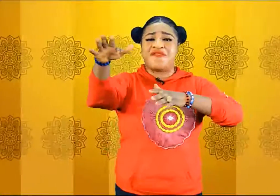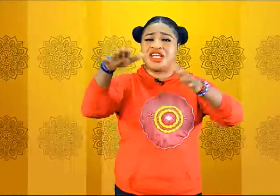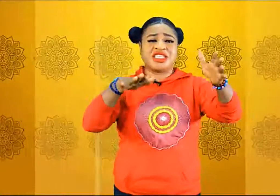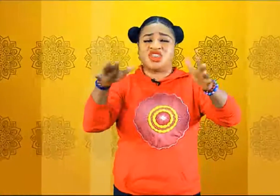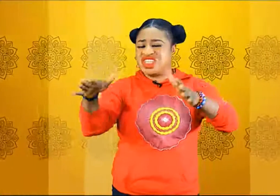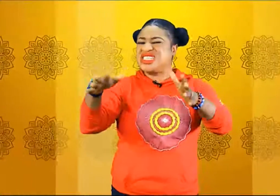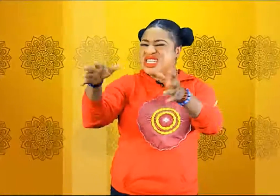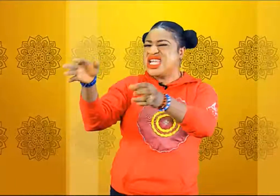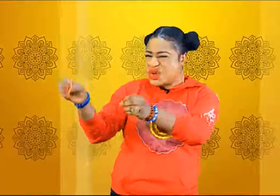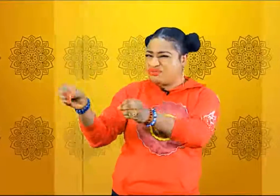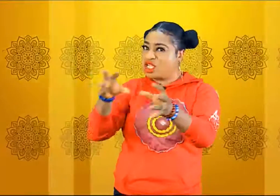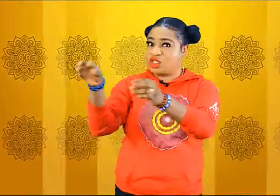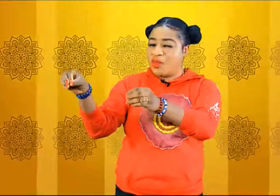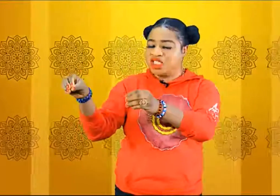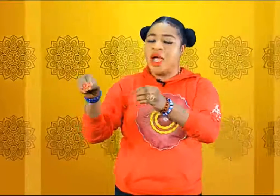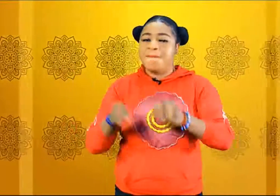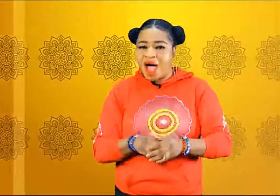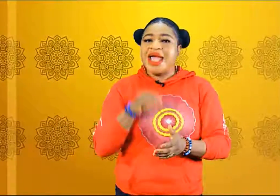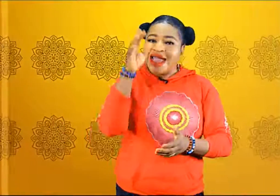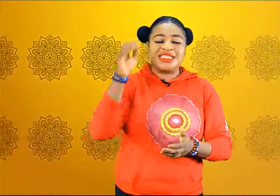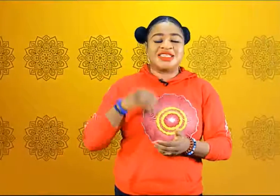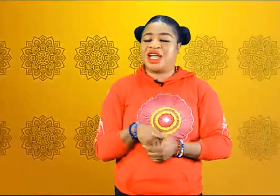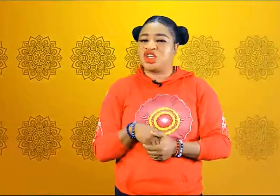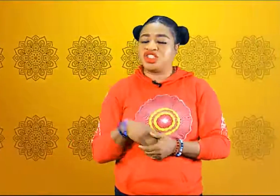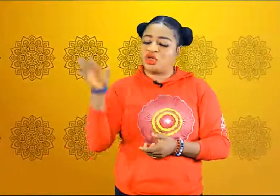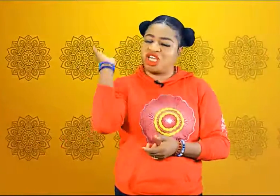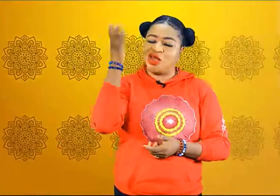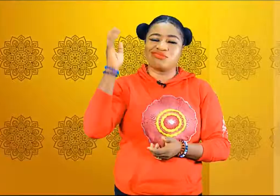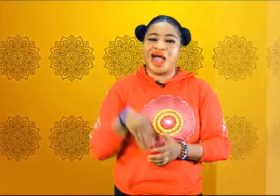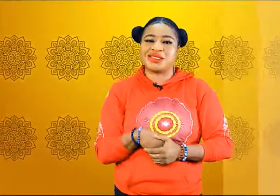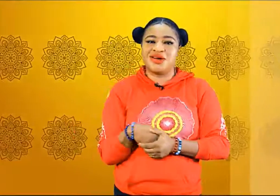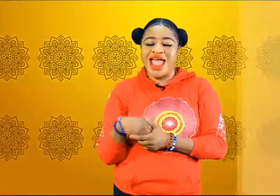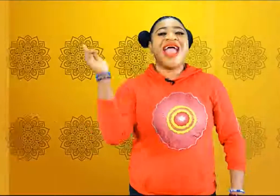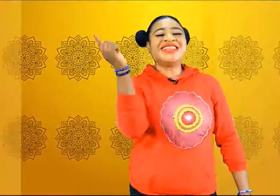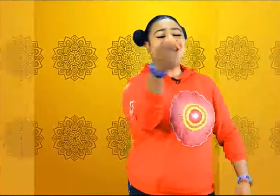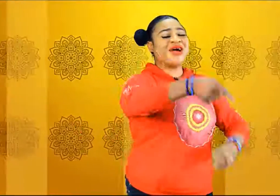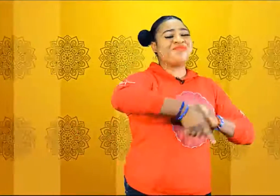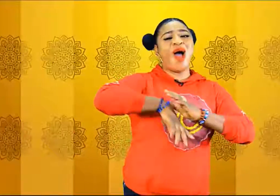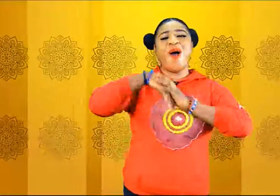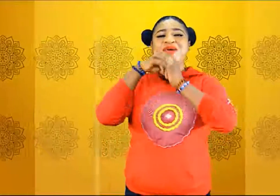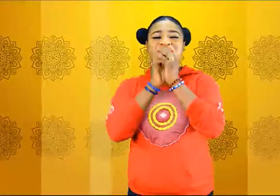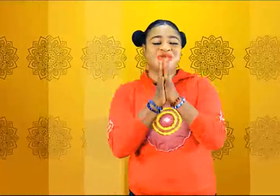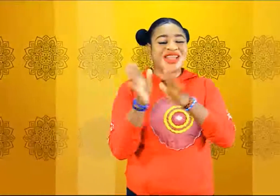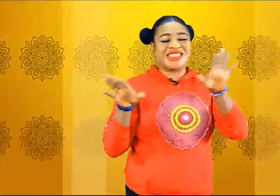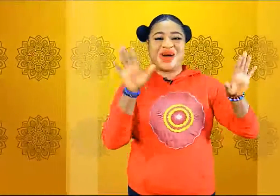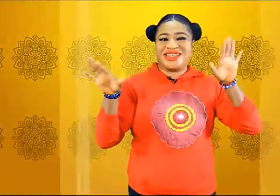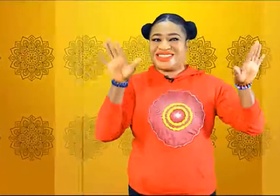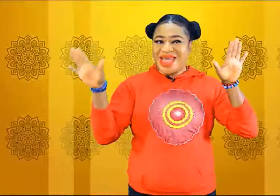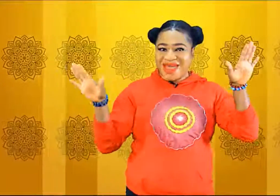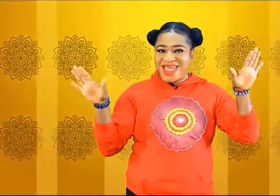african church she's a little not so much but international church she'll shake in a basking on it and you got a ball already to see last year was skinny